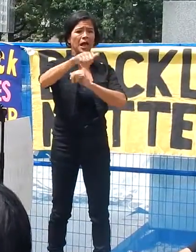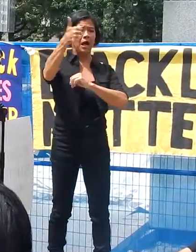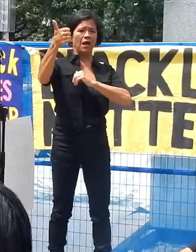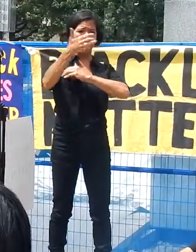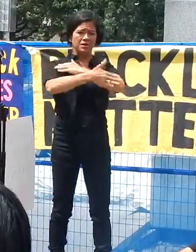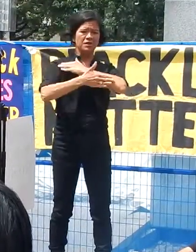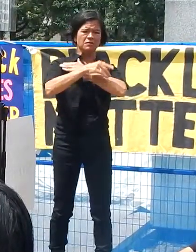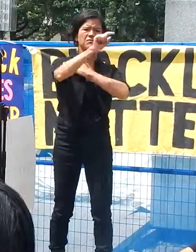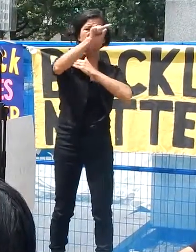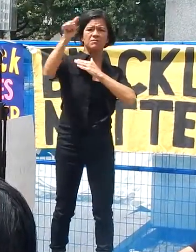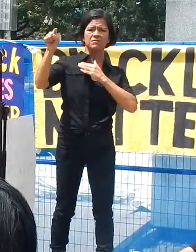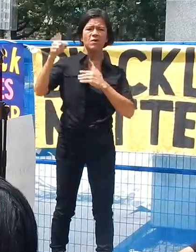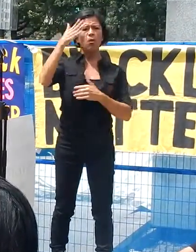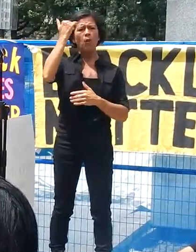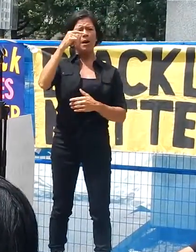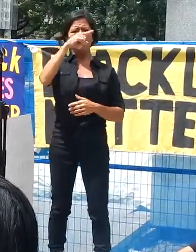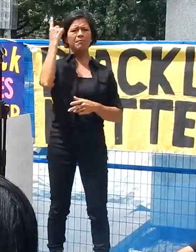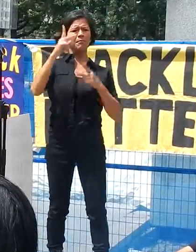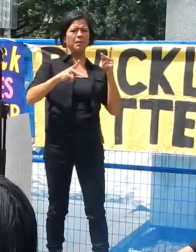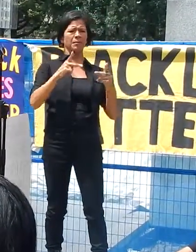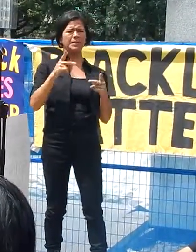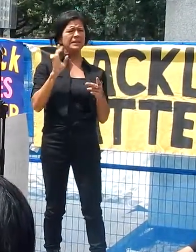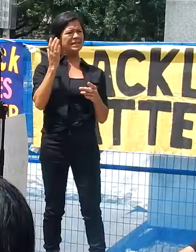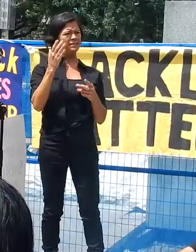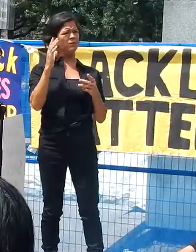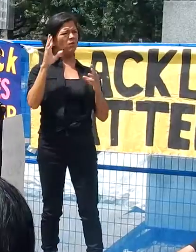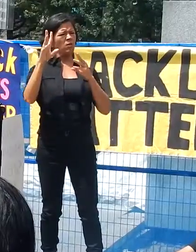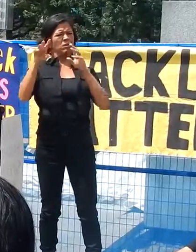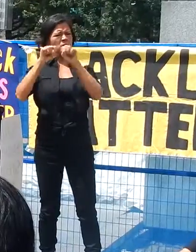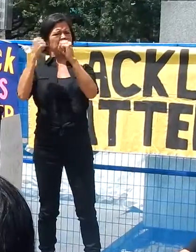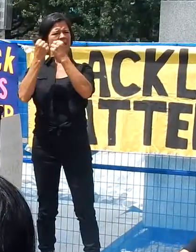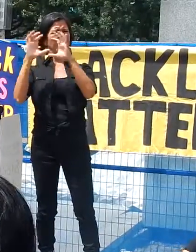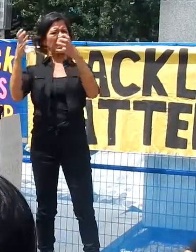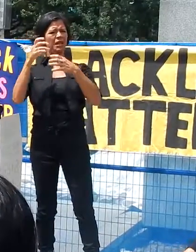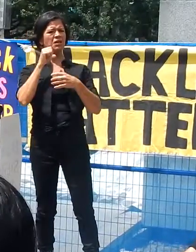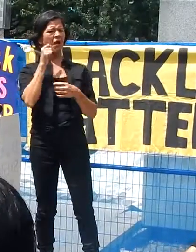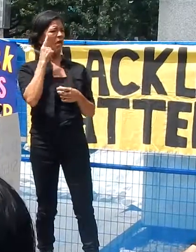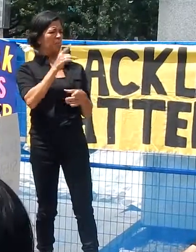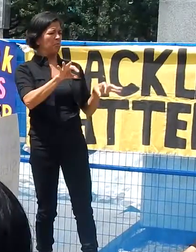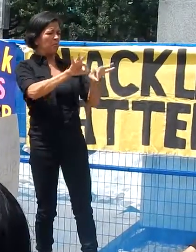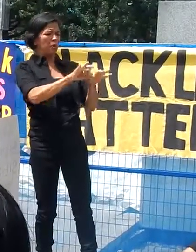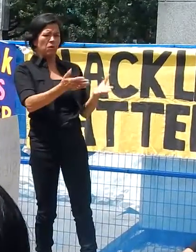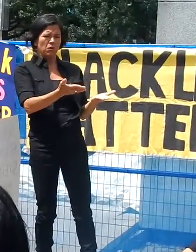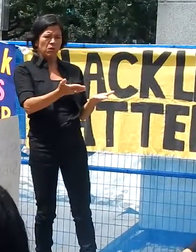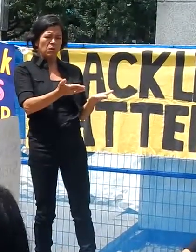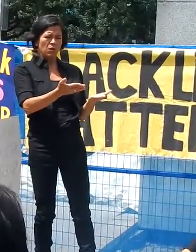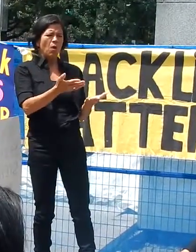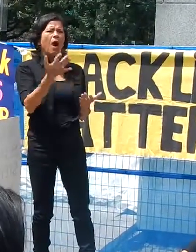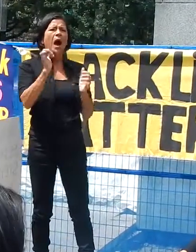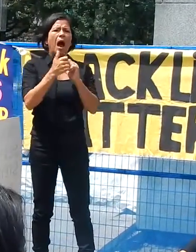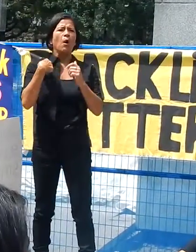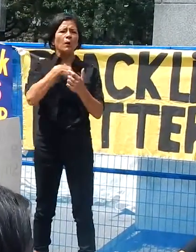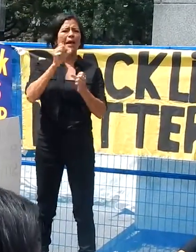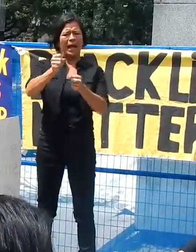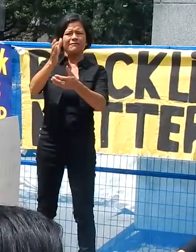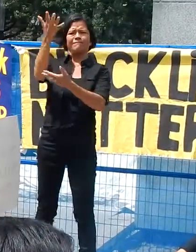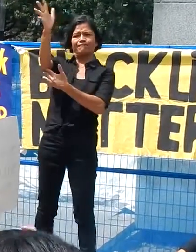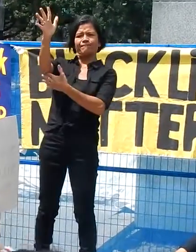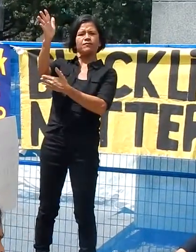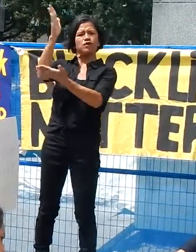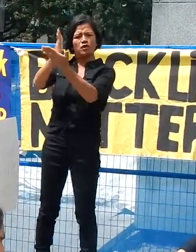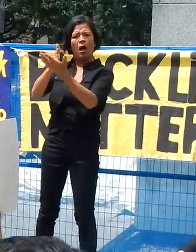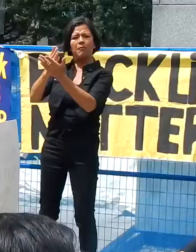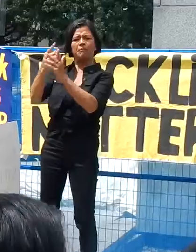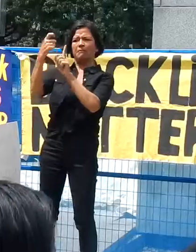Why don't black people seem not to murder the societies? What can we do to end these attacks and liberate